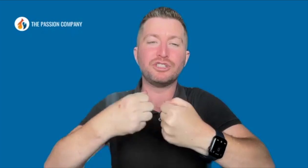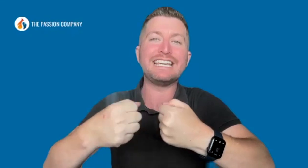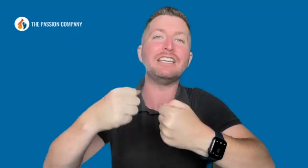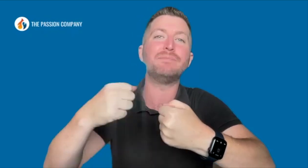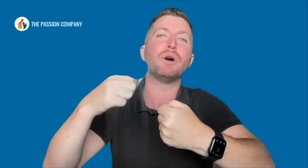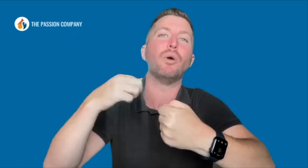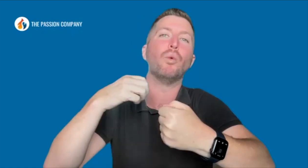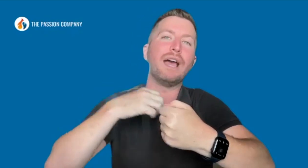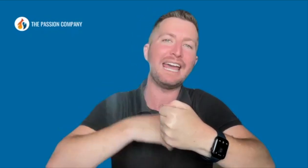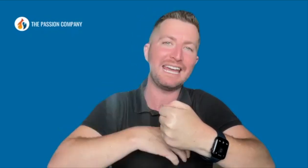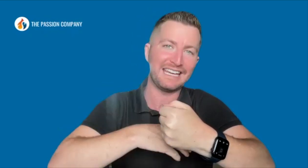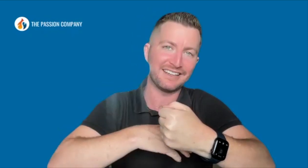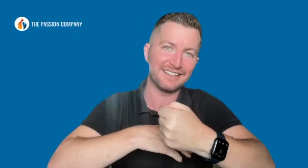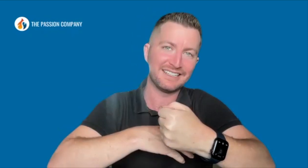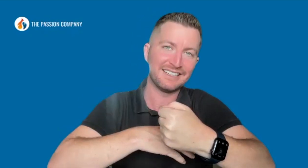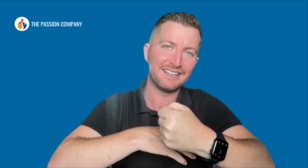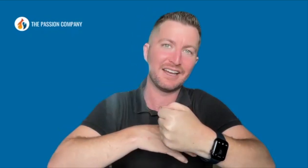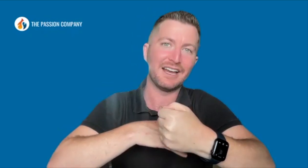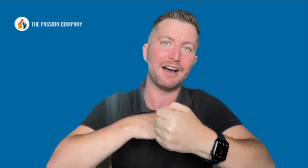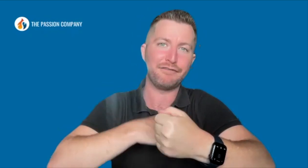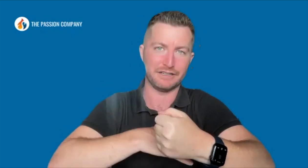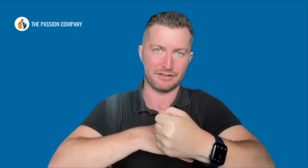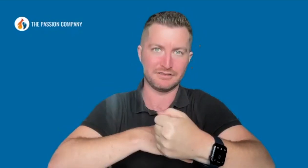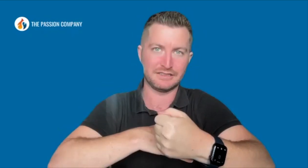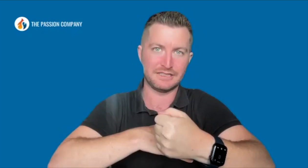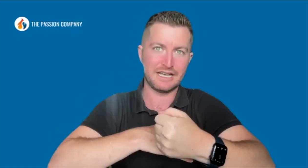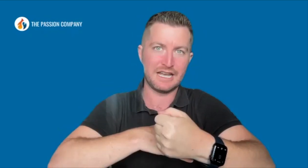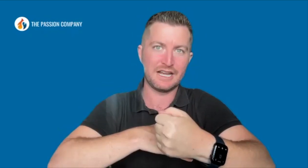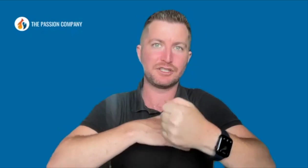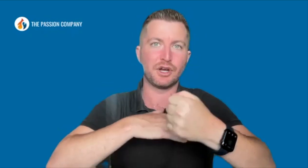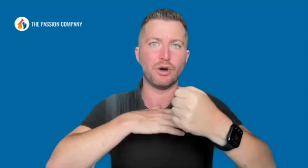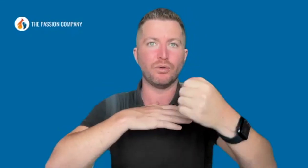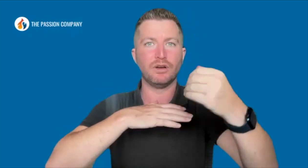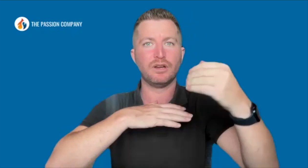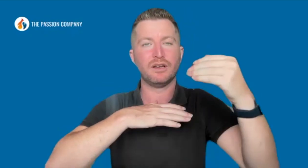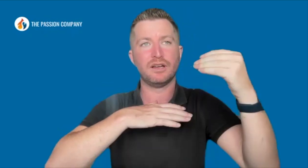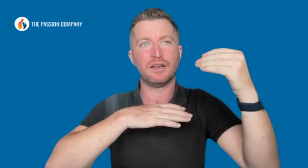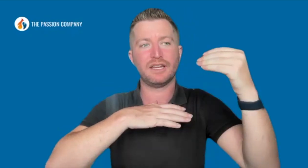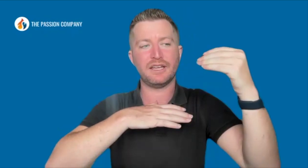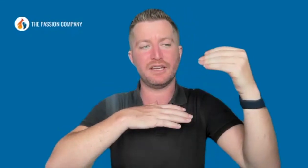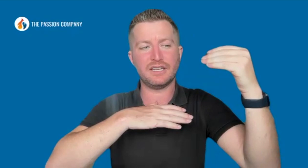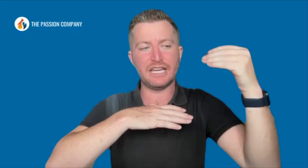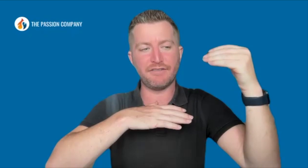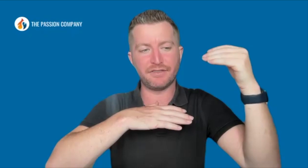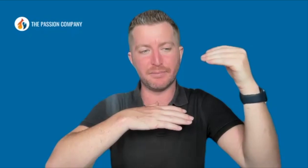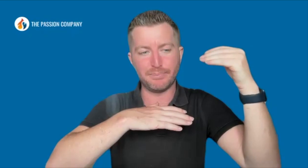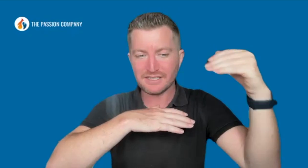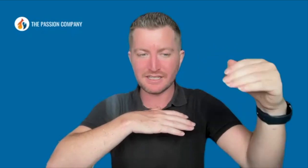keep away of fear. So if the business